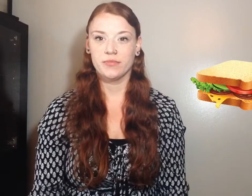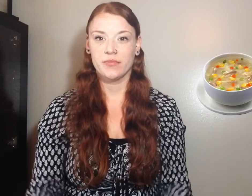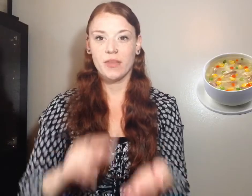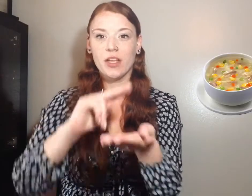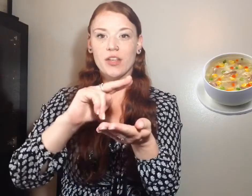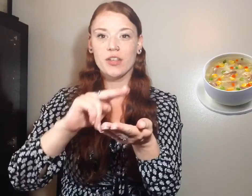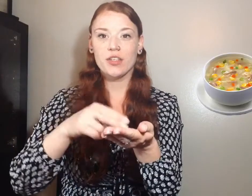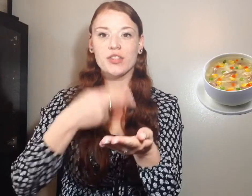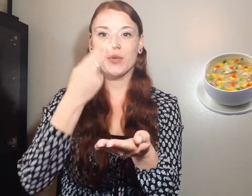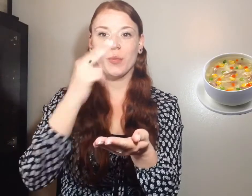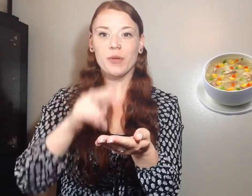Soup.